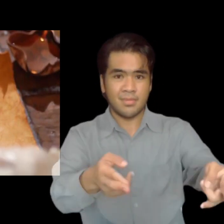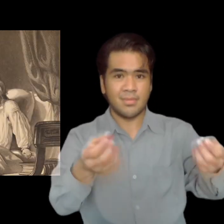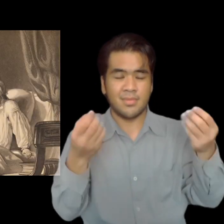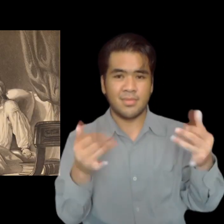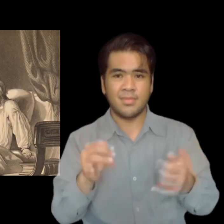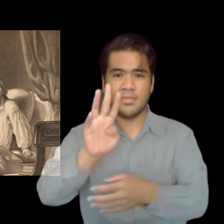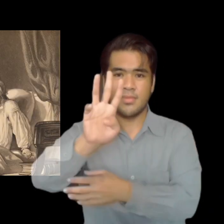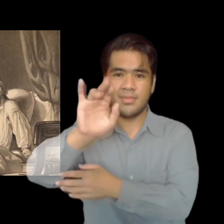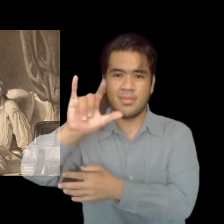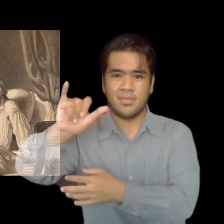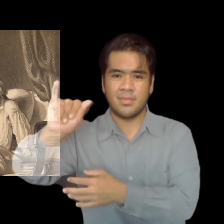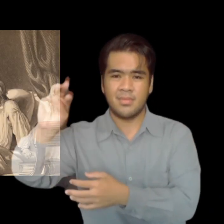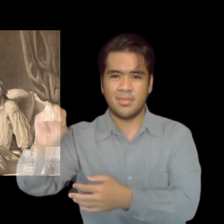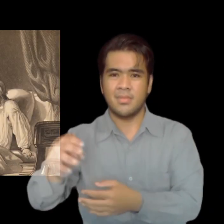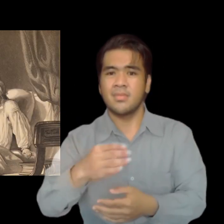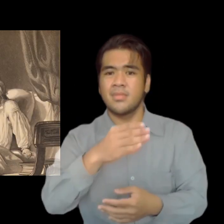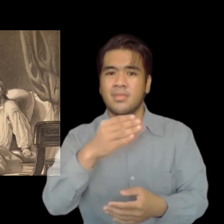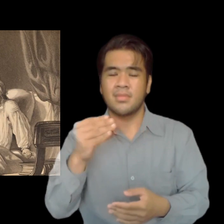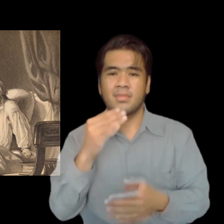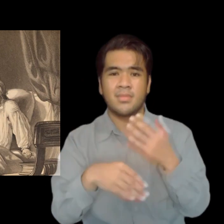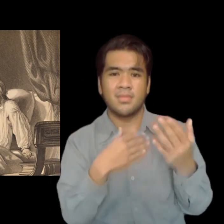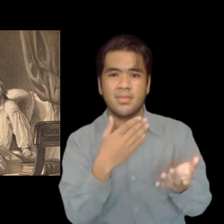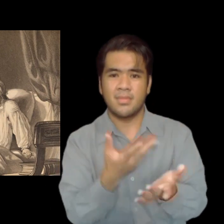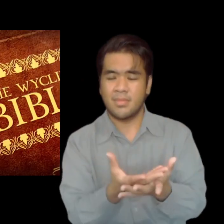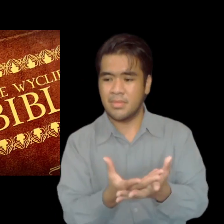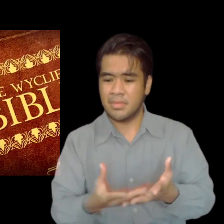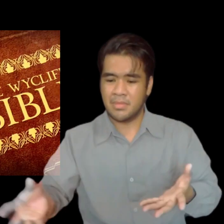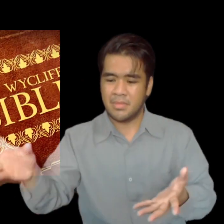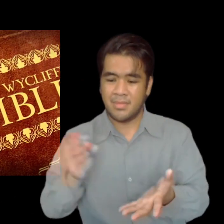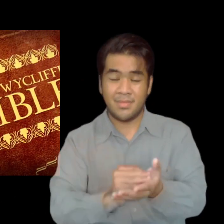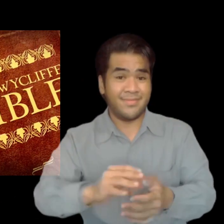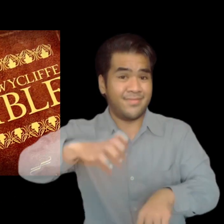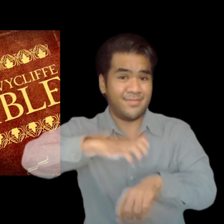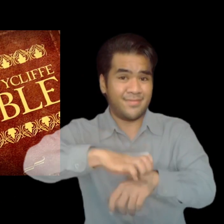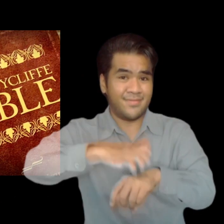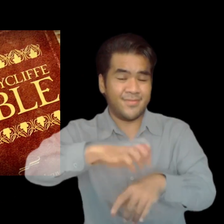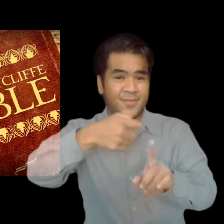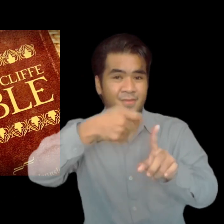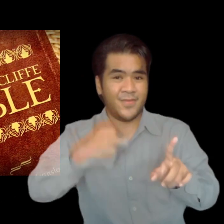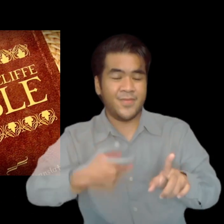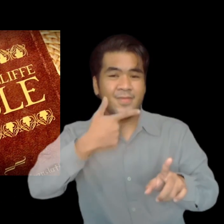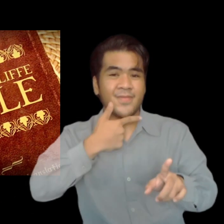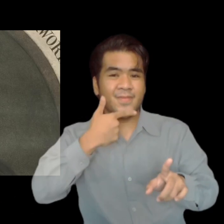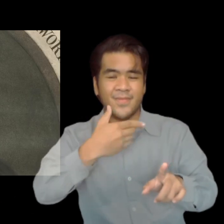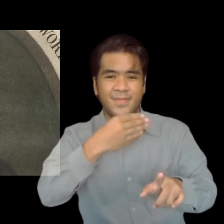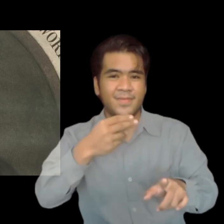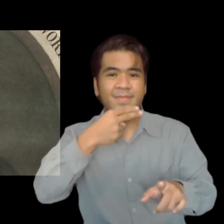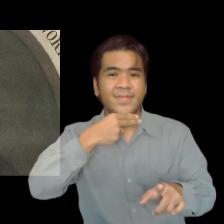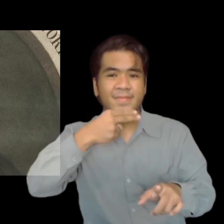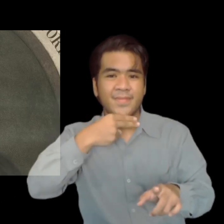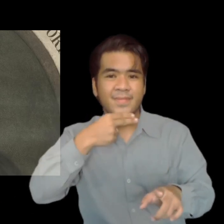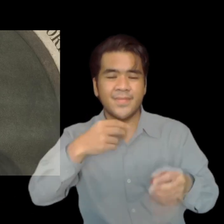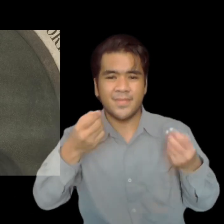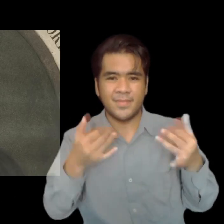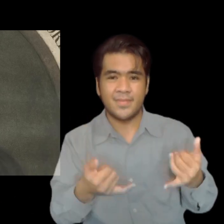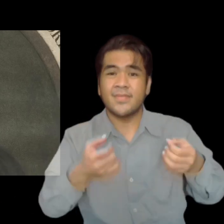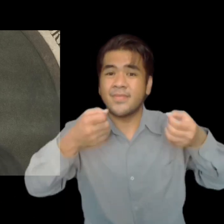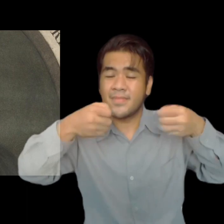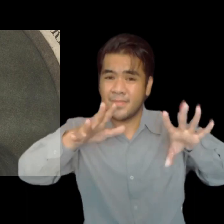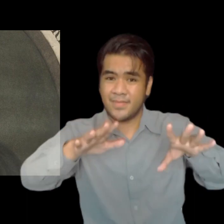After four years, Weeclip died of natural causes, but the proliferation of his Bible continued. So even 44 years after his death,